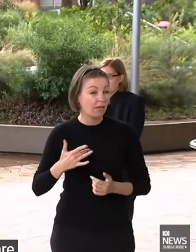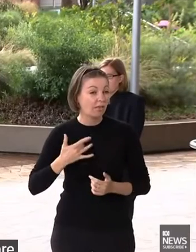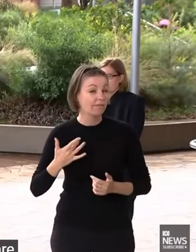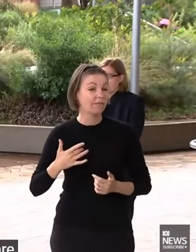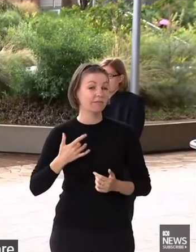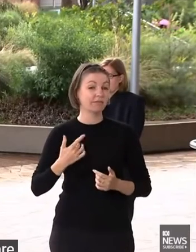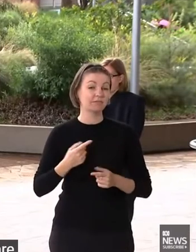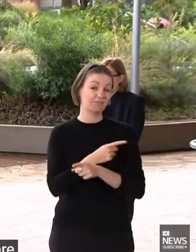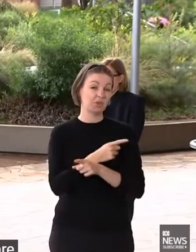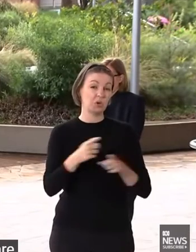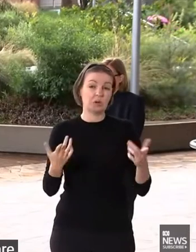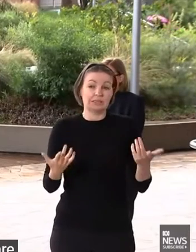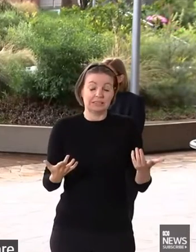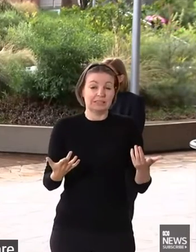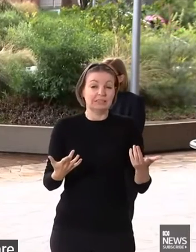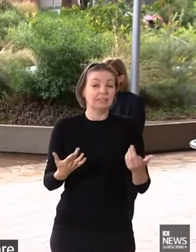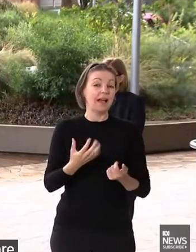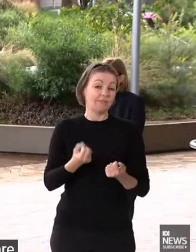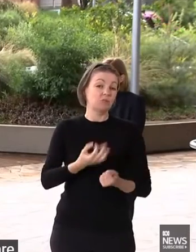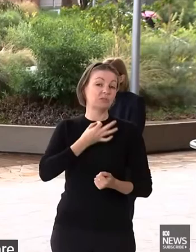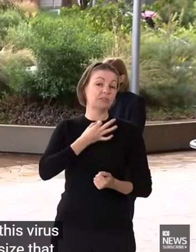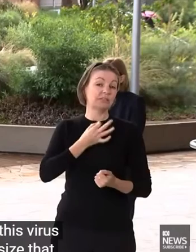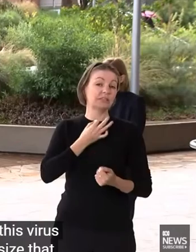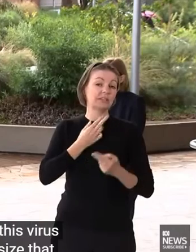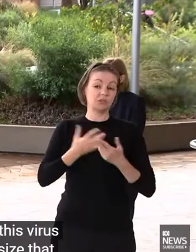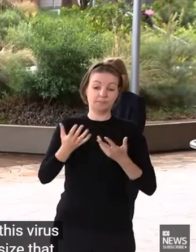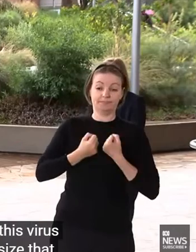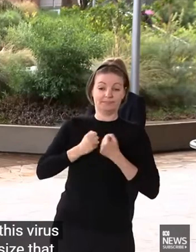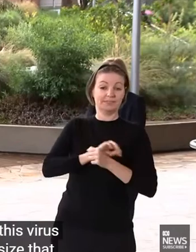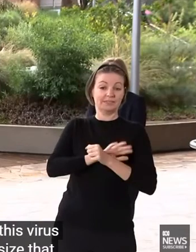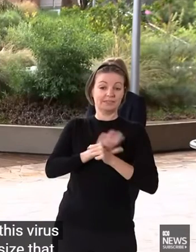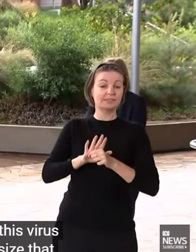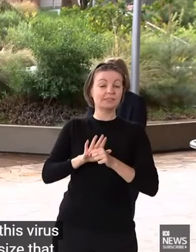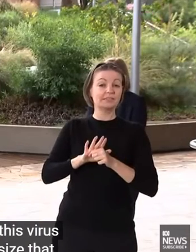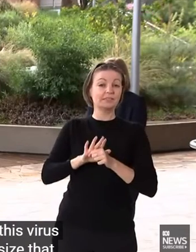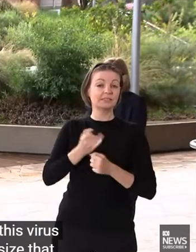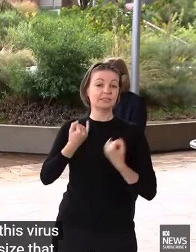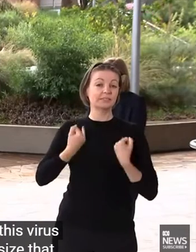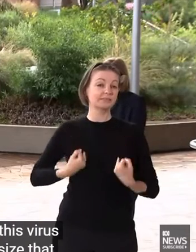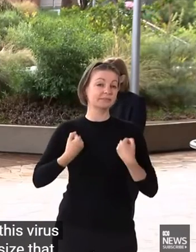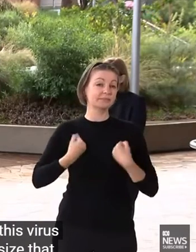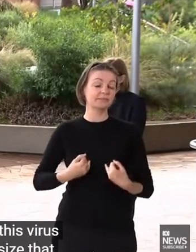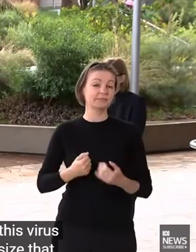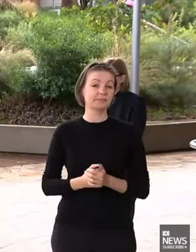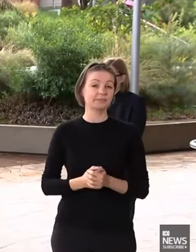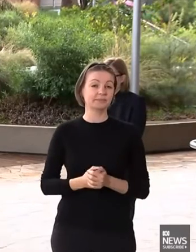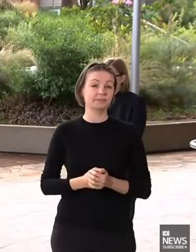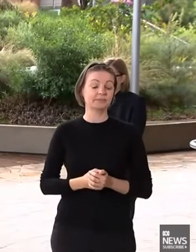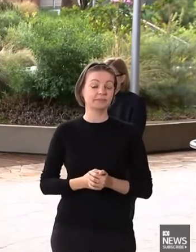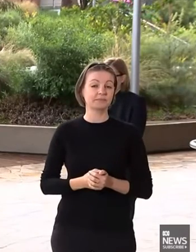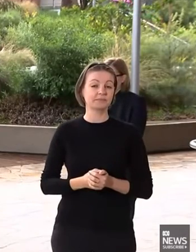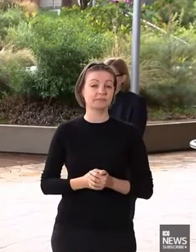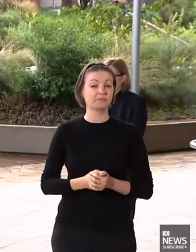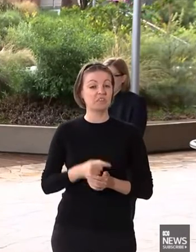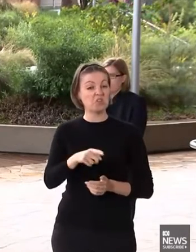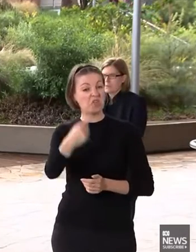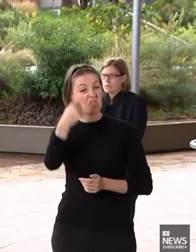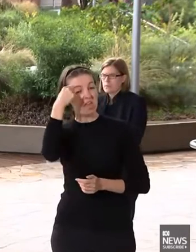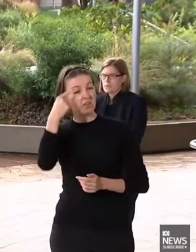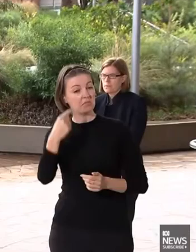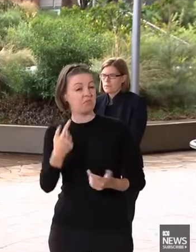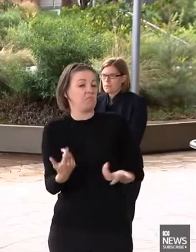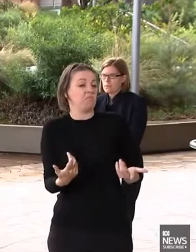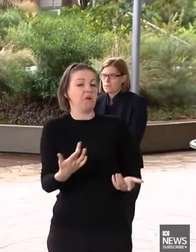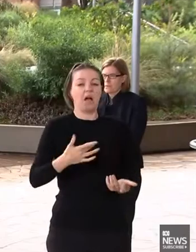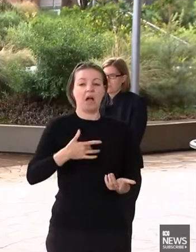vulnerable to this virus. And I want to emphasise that point that you may think that because you're in a particular